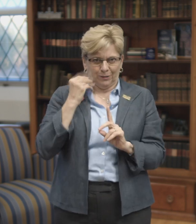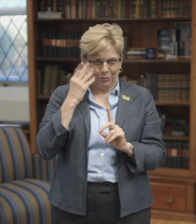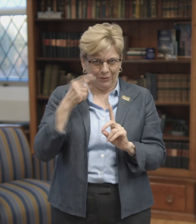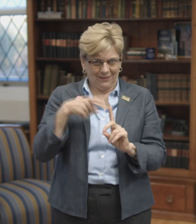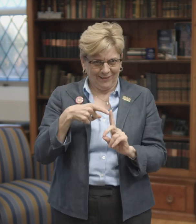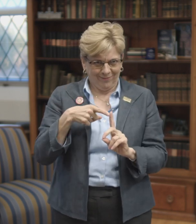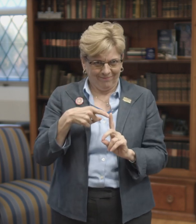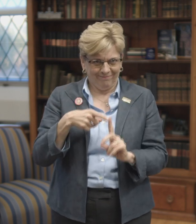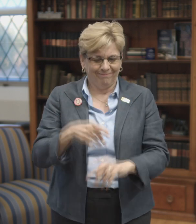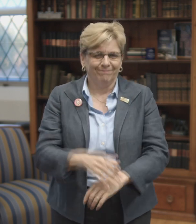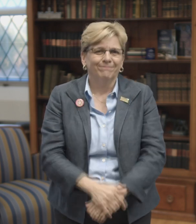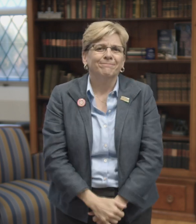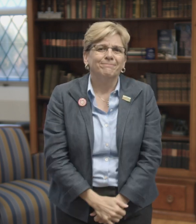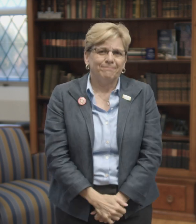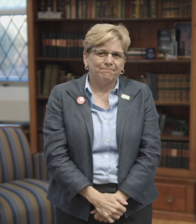because of their own personal language experiences.